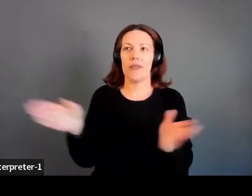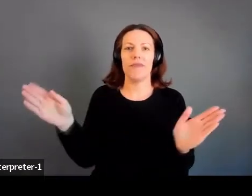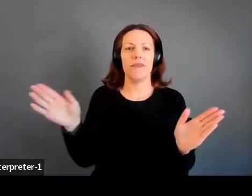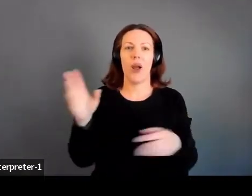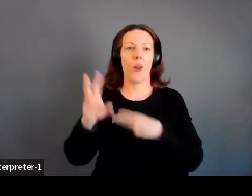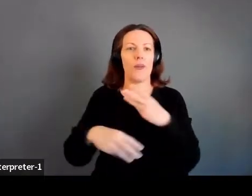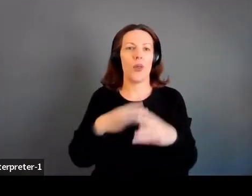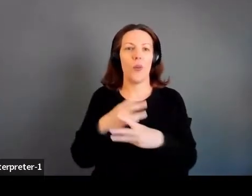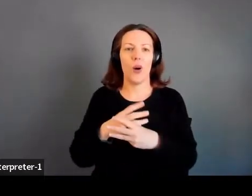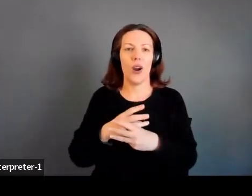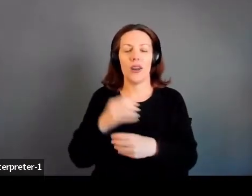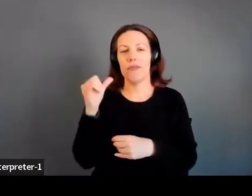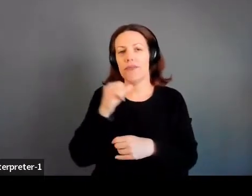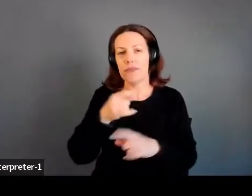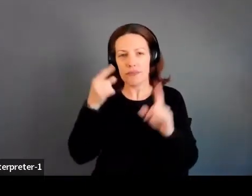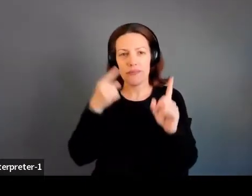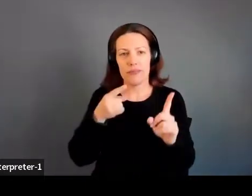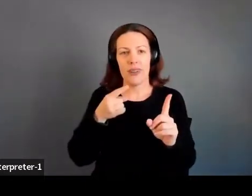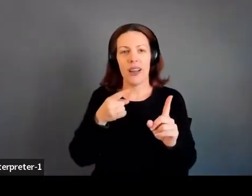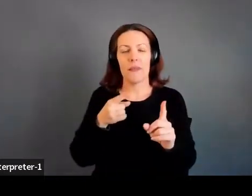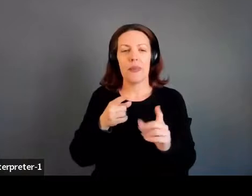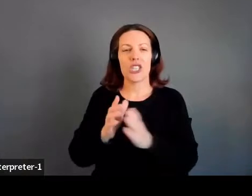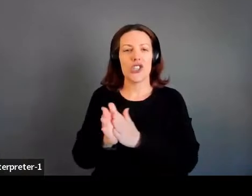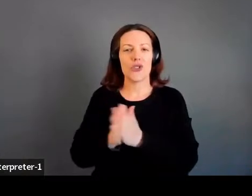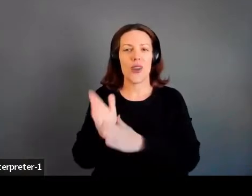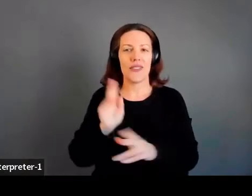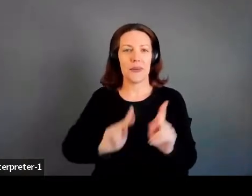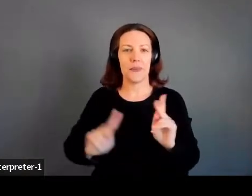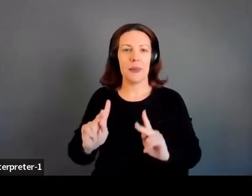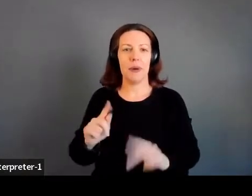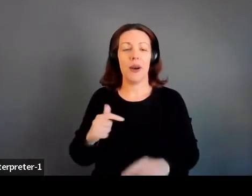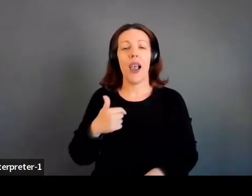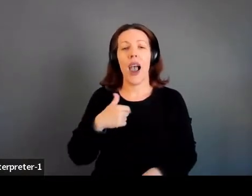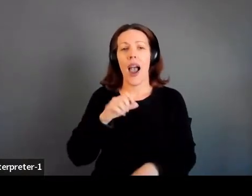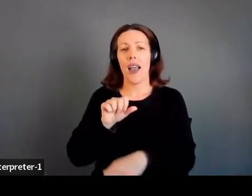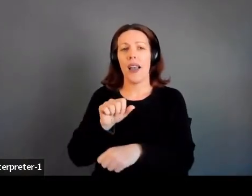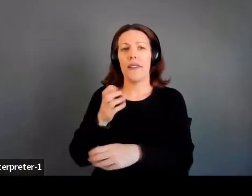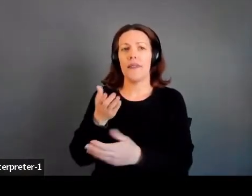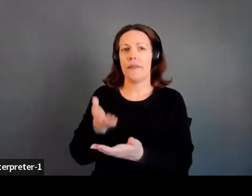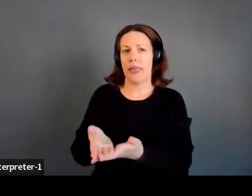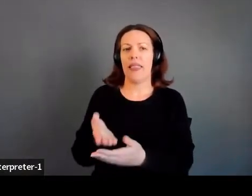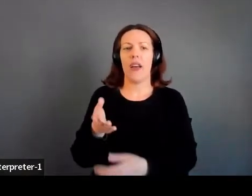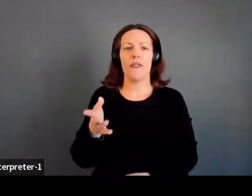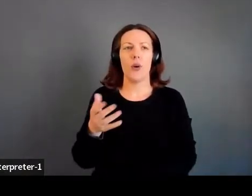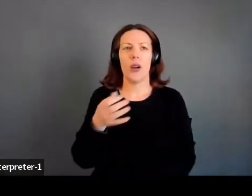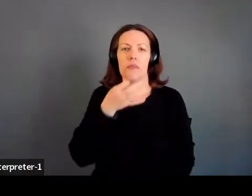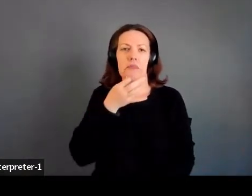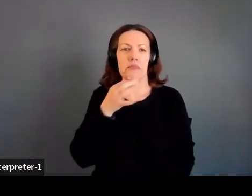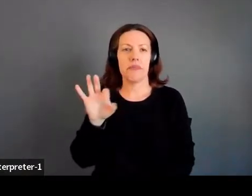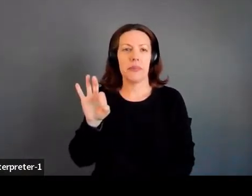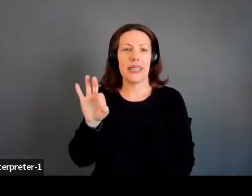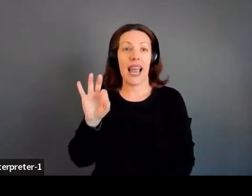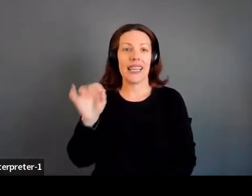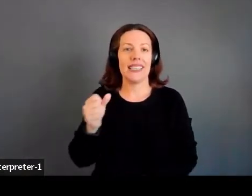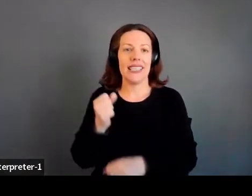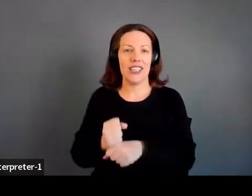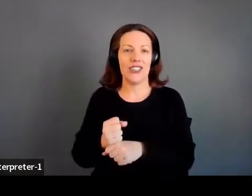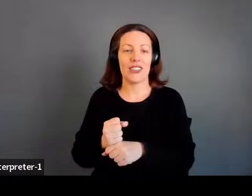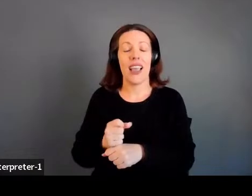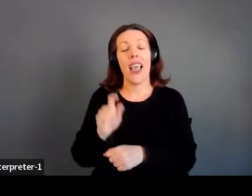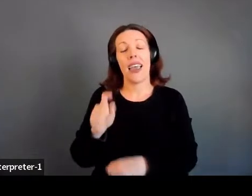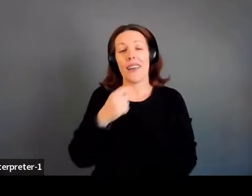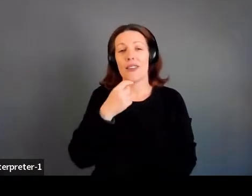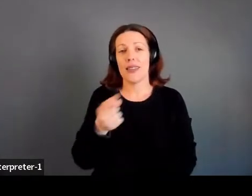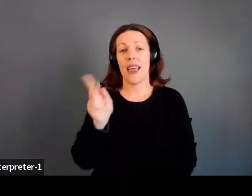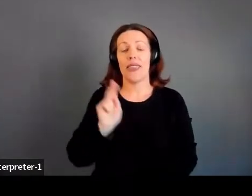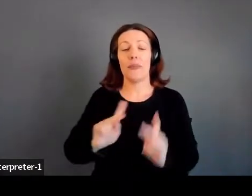operational and mission-driven people. I've been there for almost nine years. And I have to say the people that you work with every